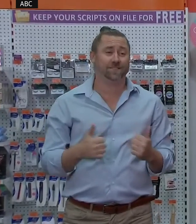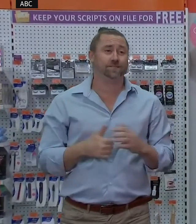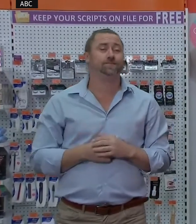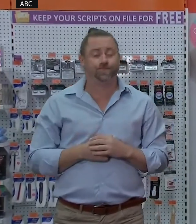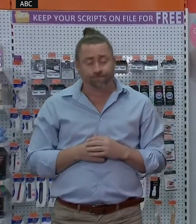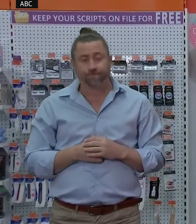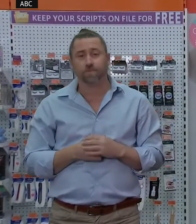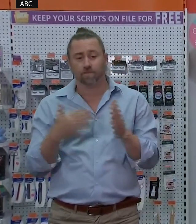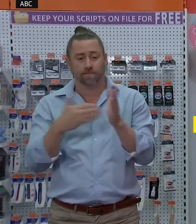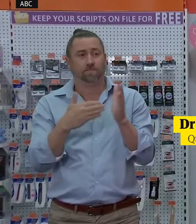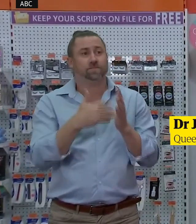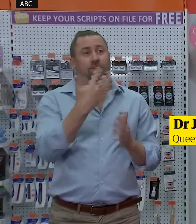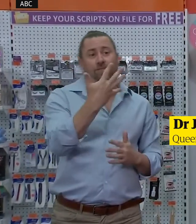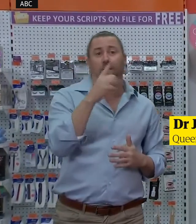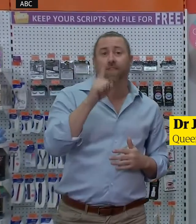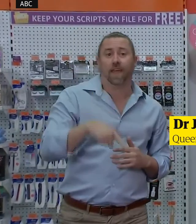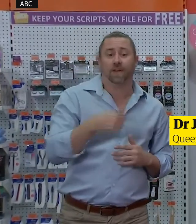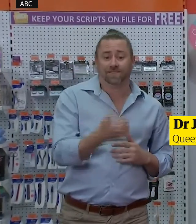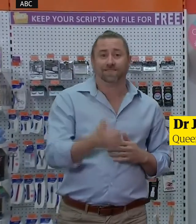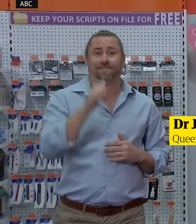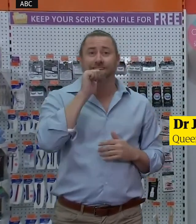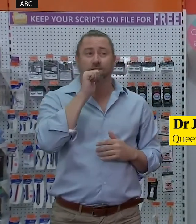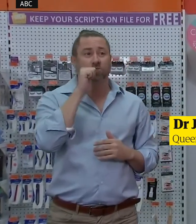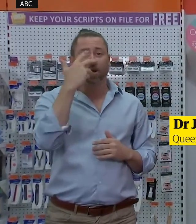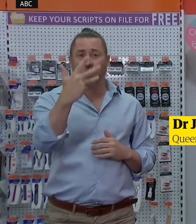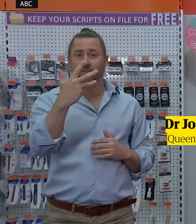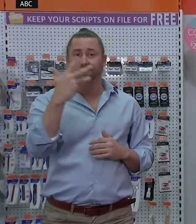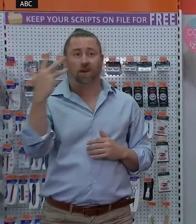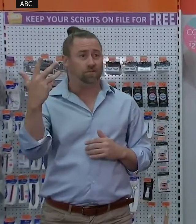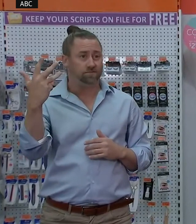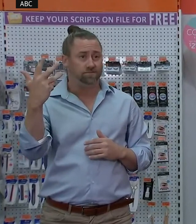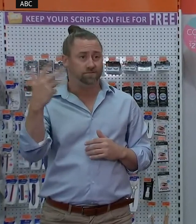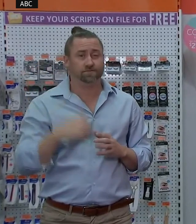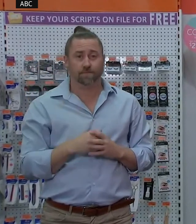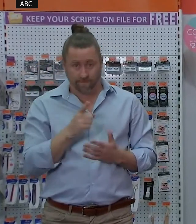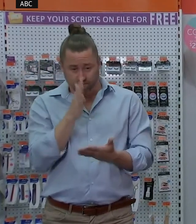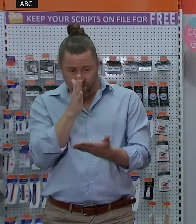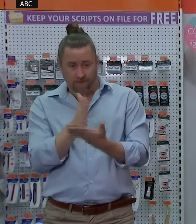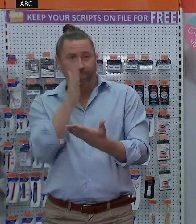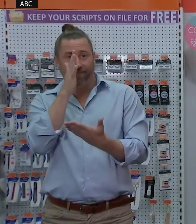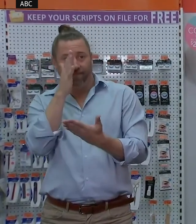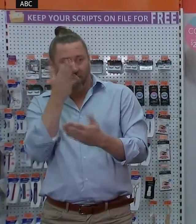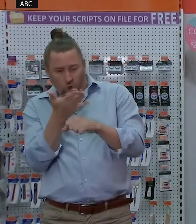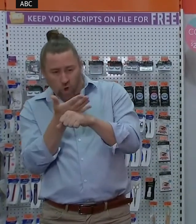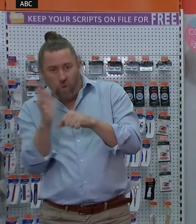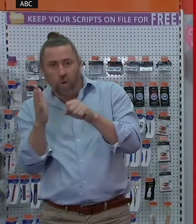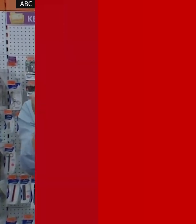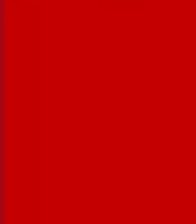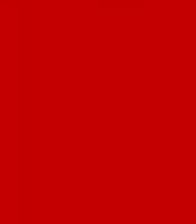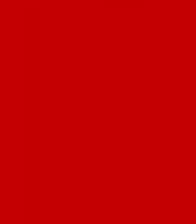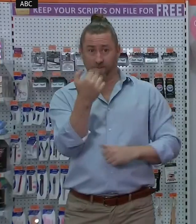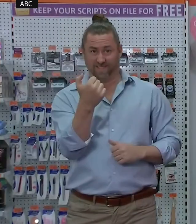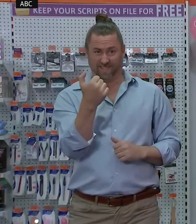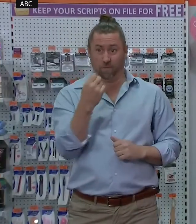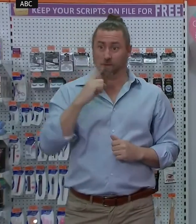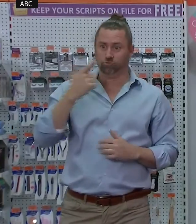Today we have 5,699 confirmed cases of COVID-19.